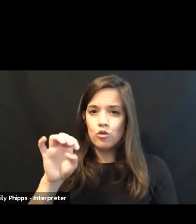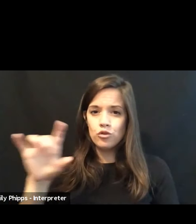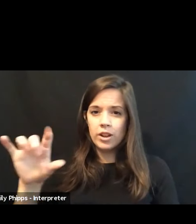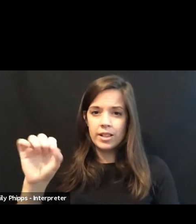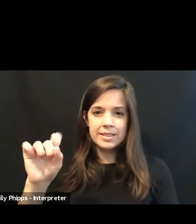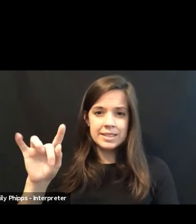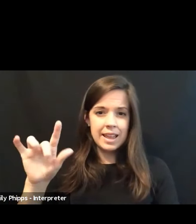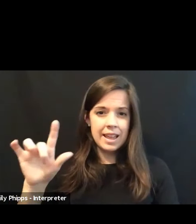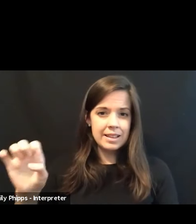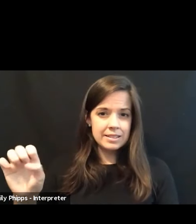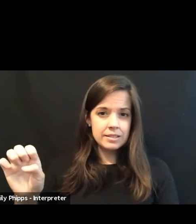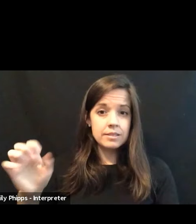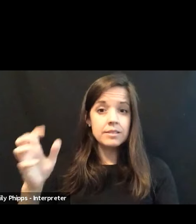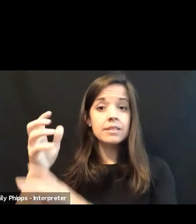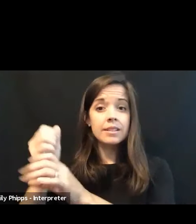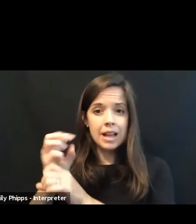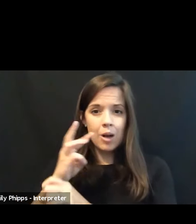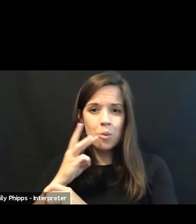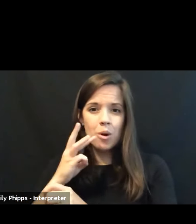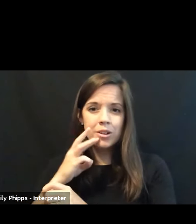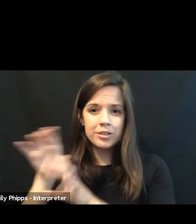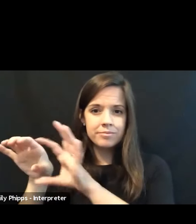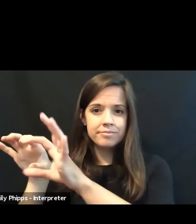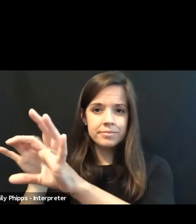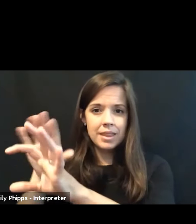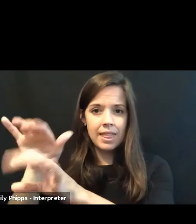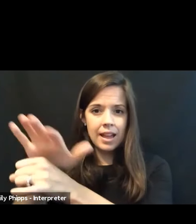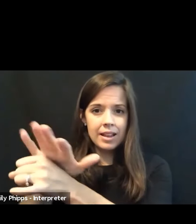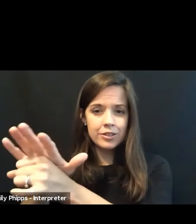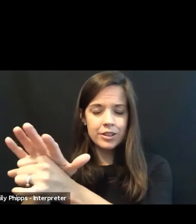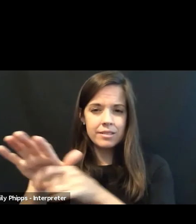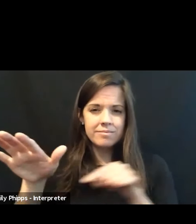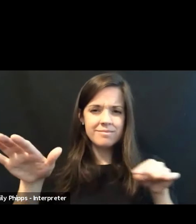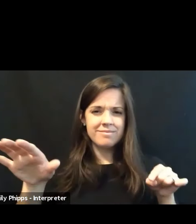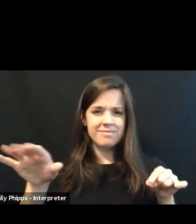value wildness We value